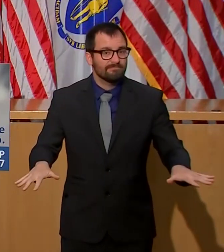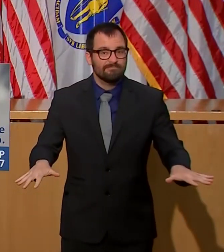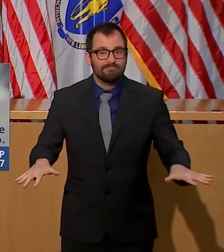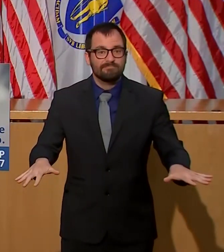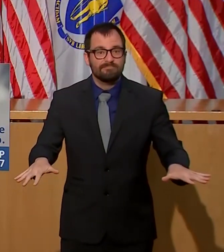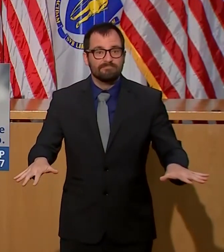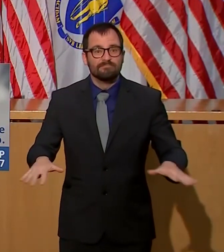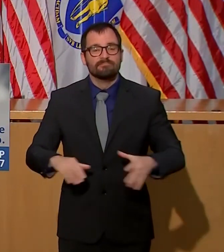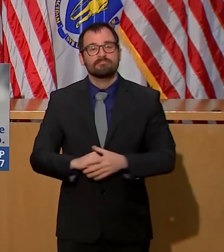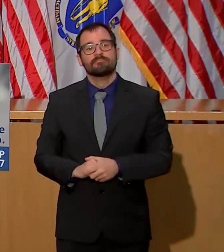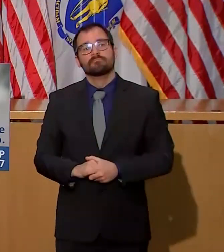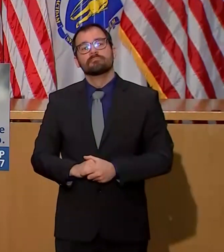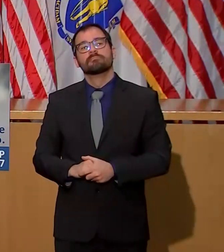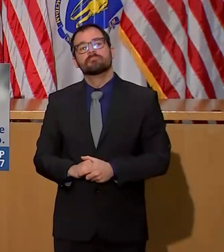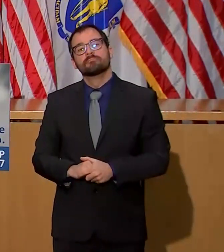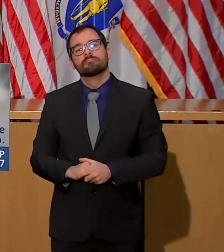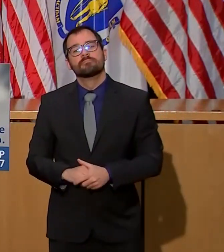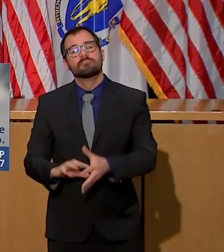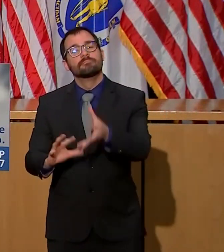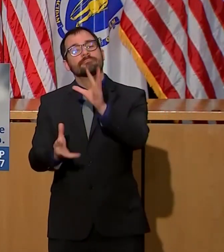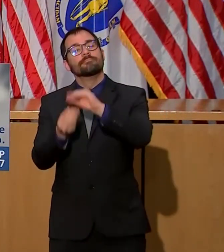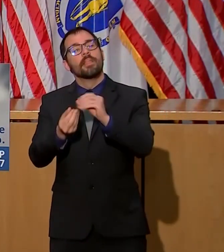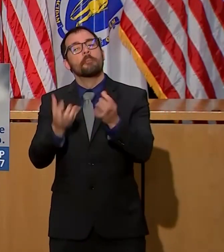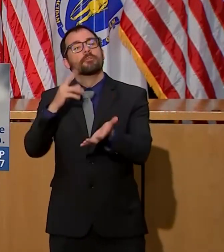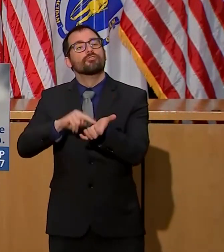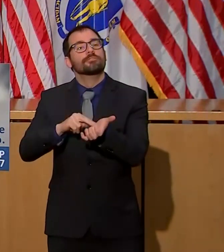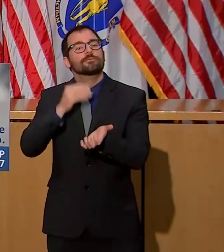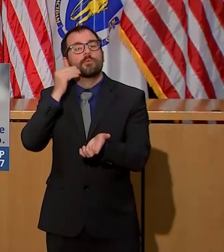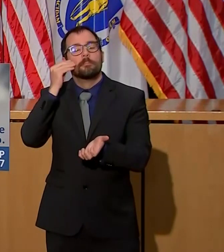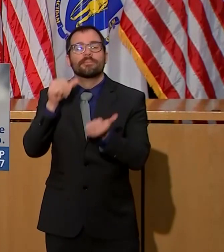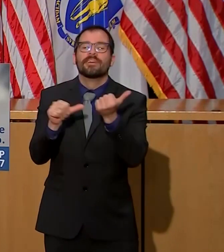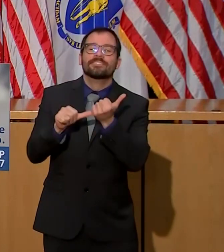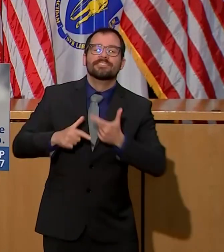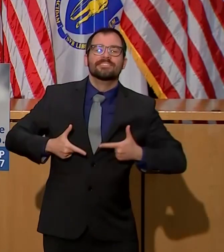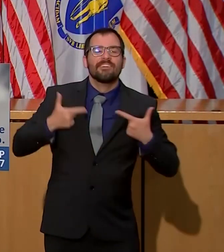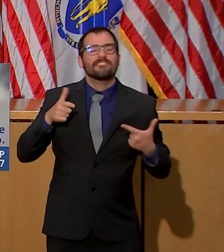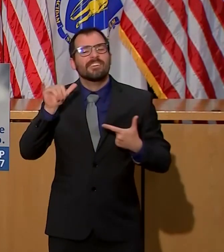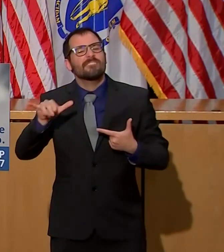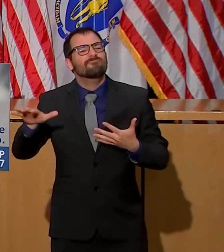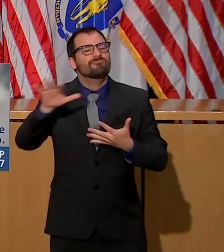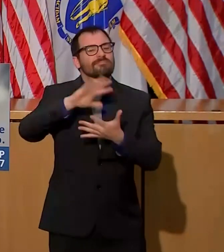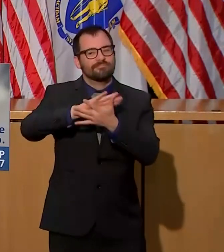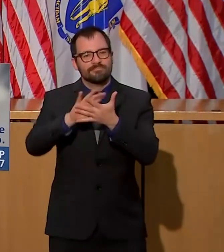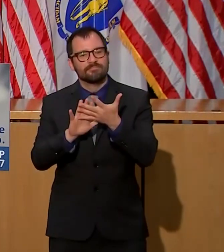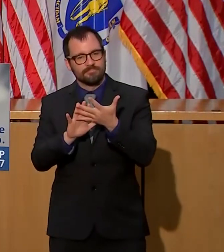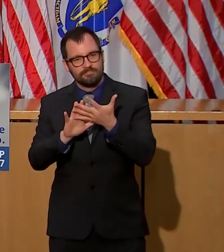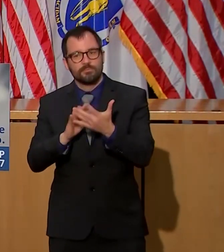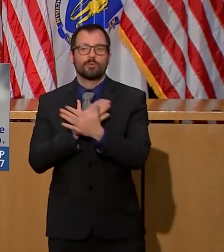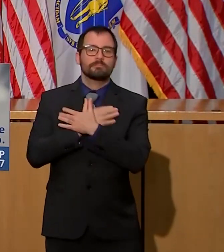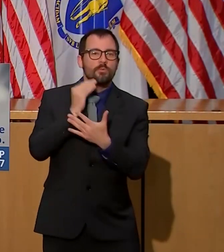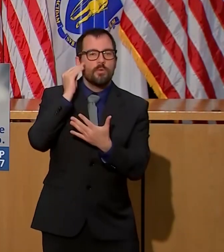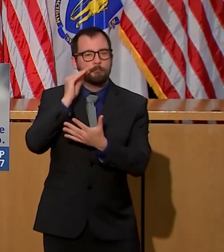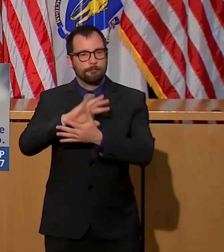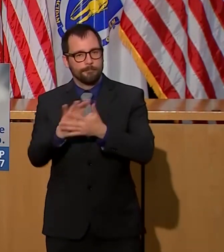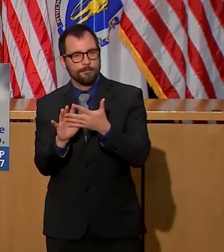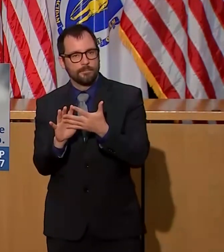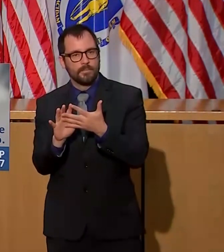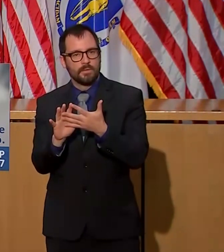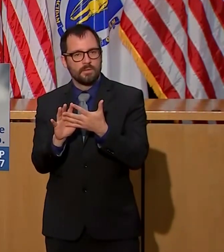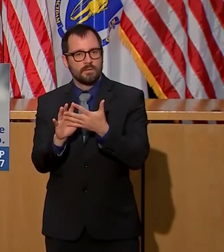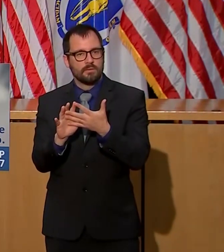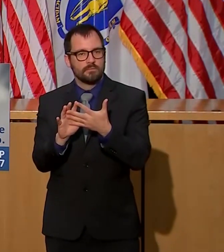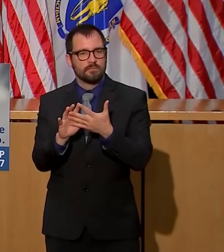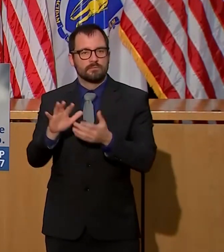homes in Massachusetts, 255 assisted living residents, and 93 rest homes. There are approximately